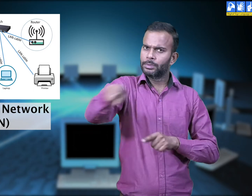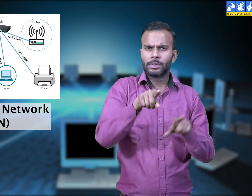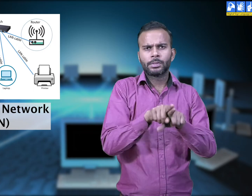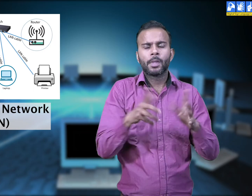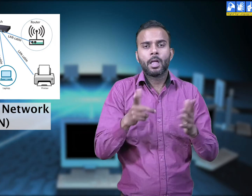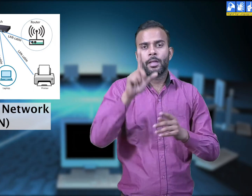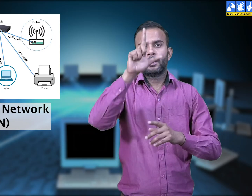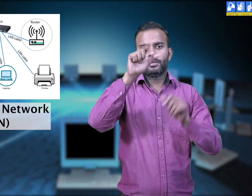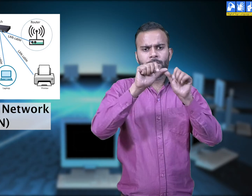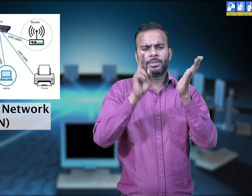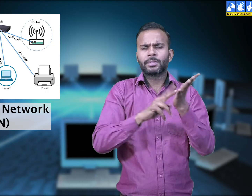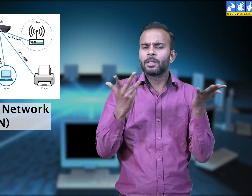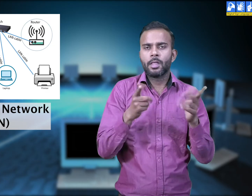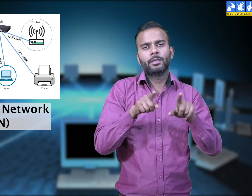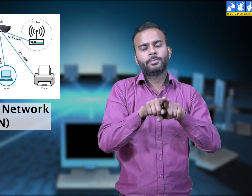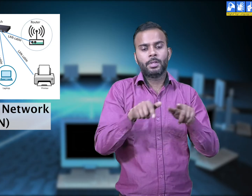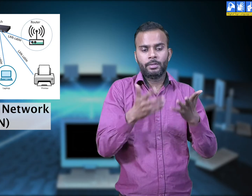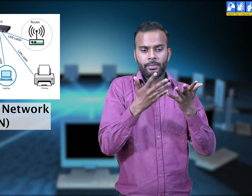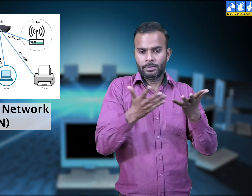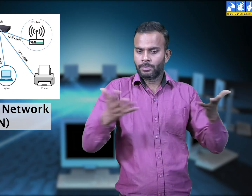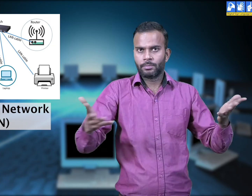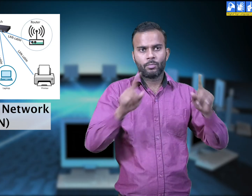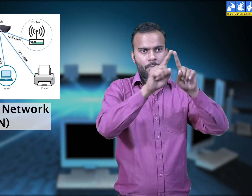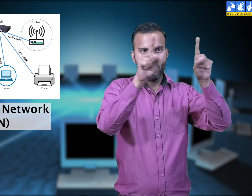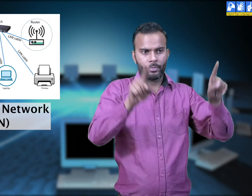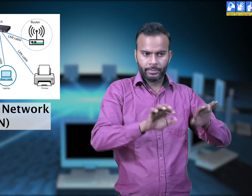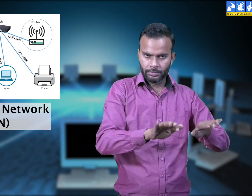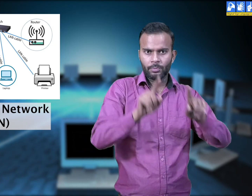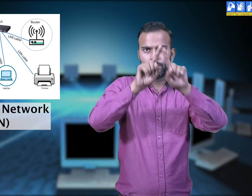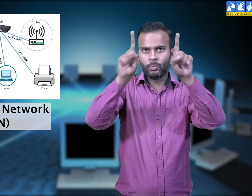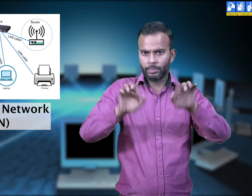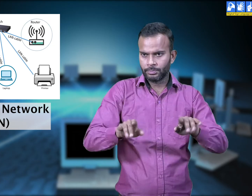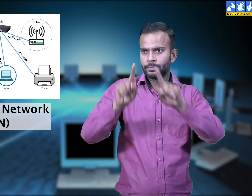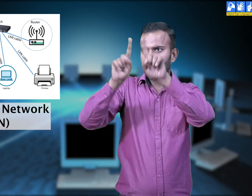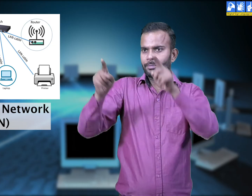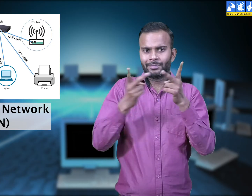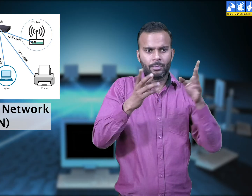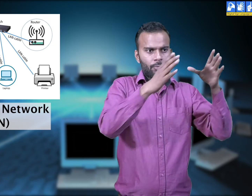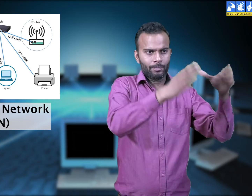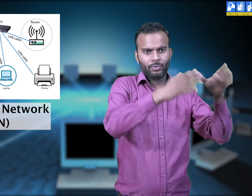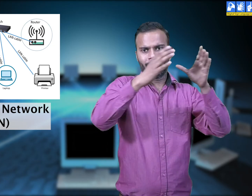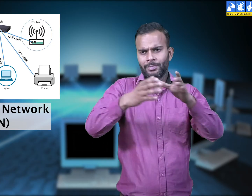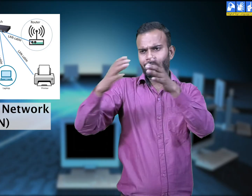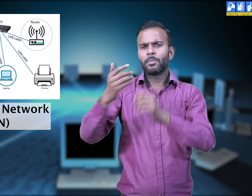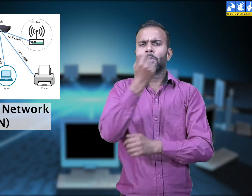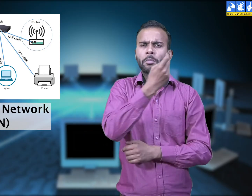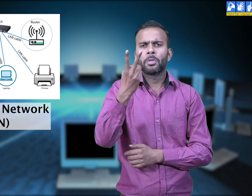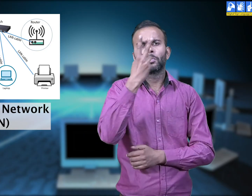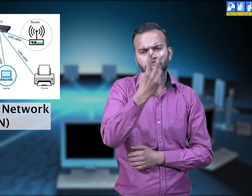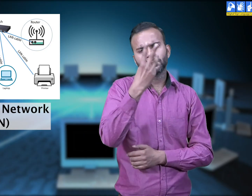a building, office or campus. The network of computers or other devices to